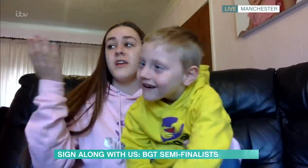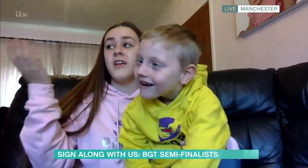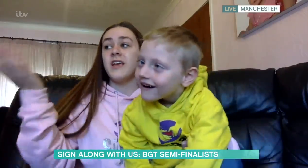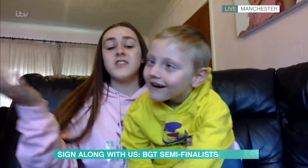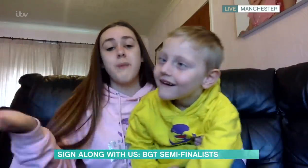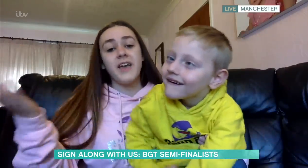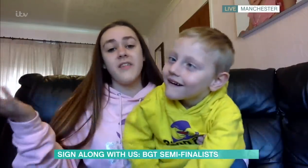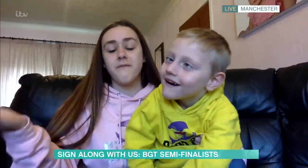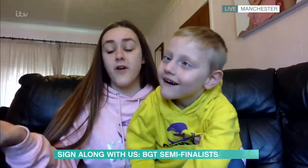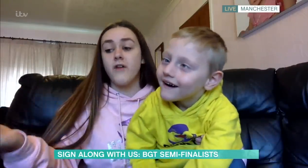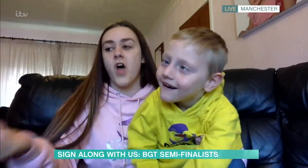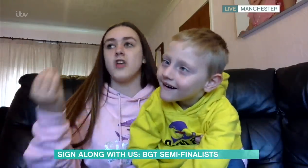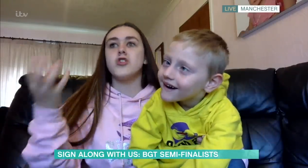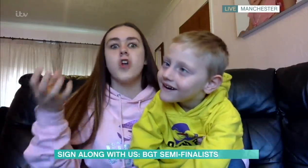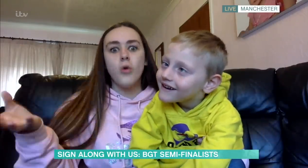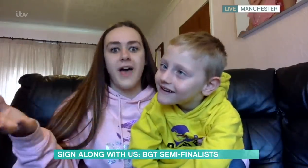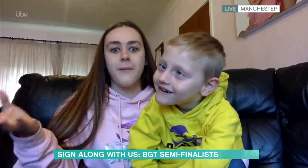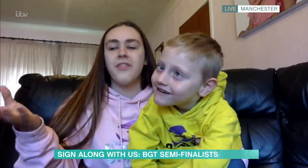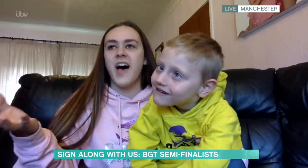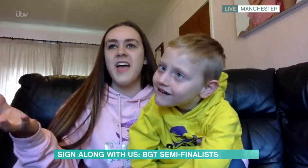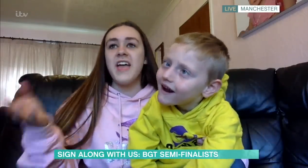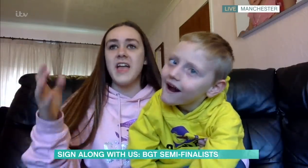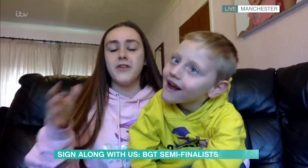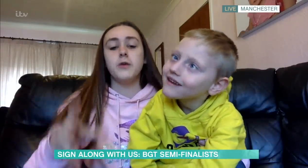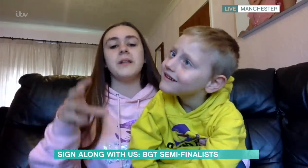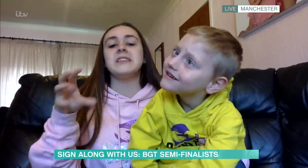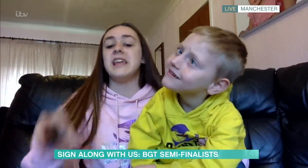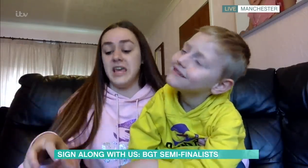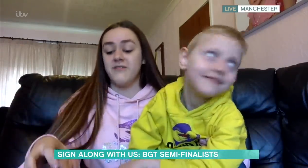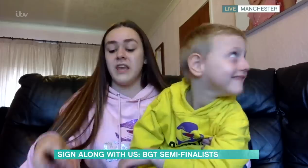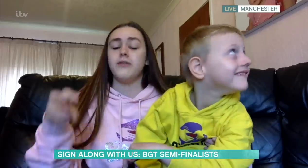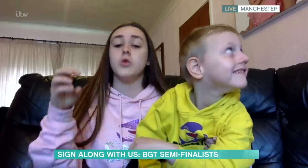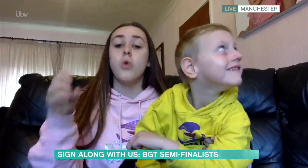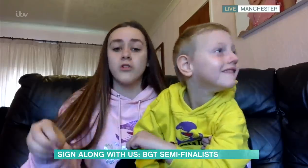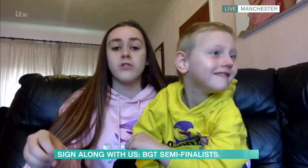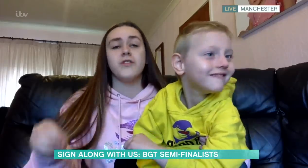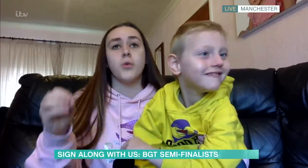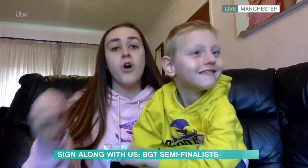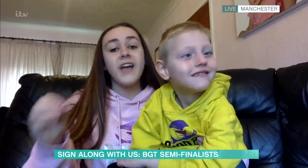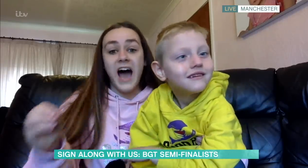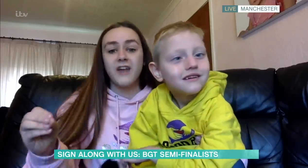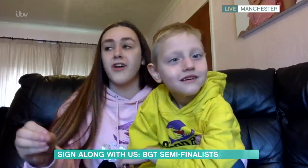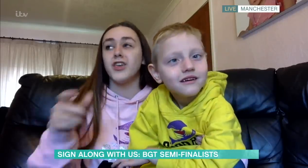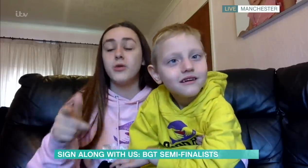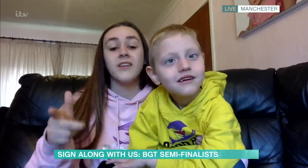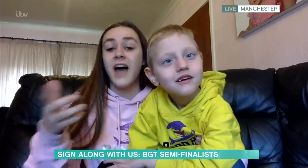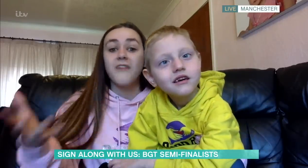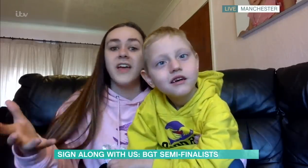inspire them further and show them that if you believe and if you want something and work hard for it, you can have it